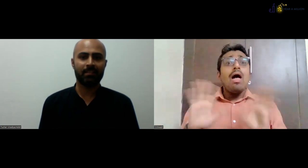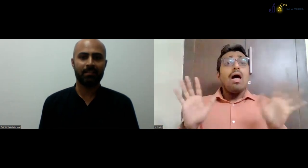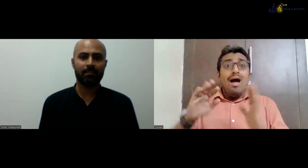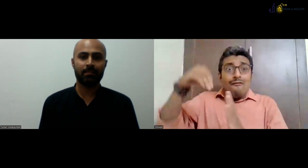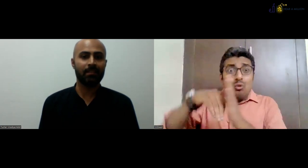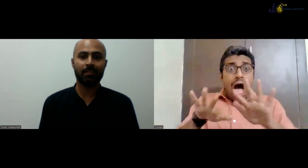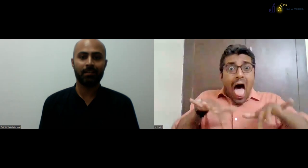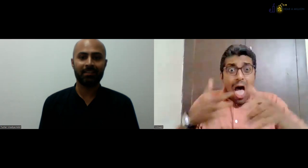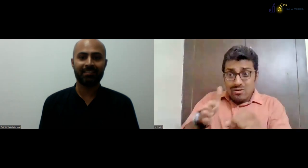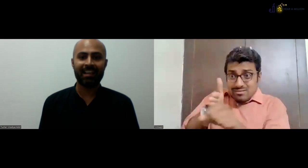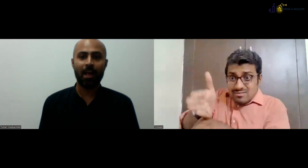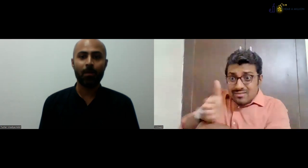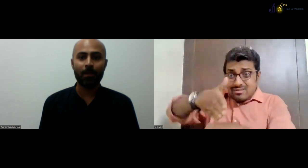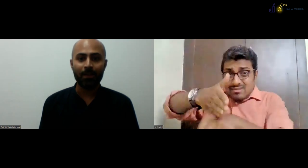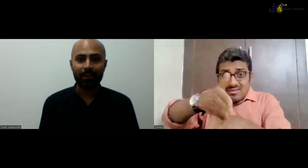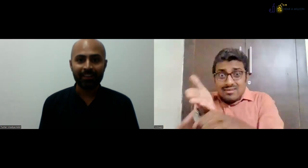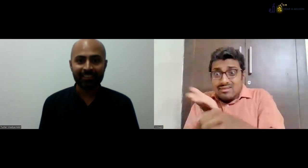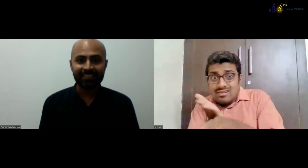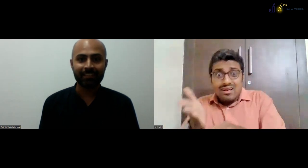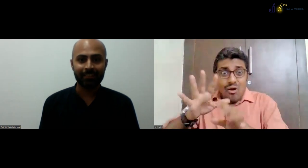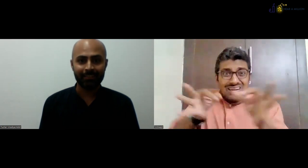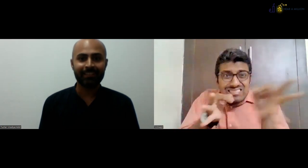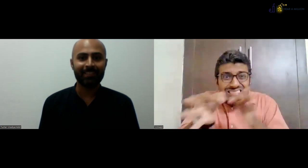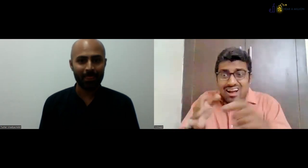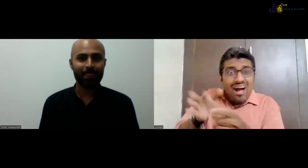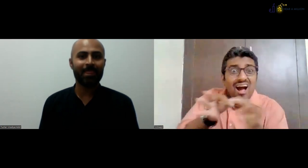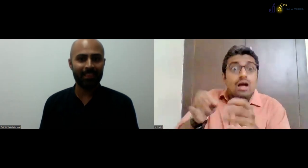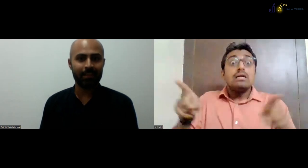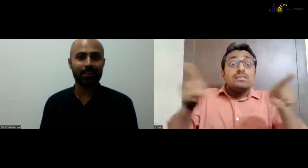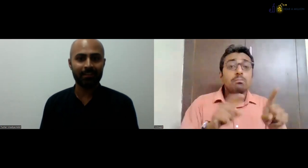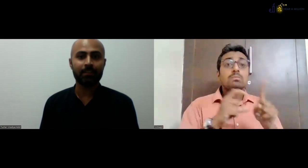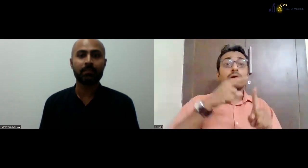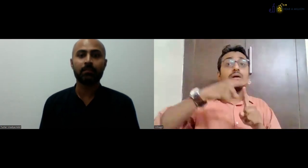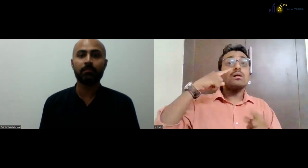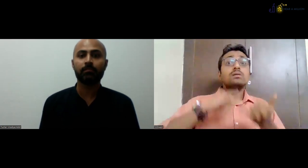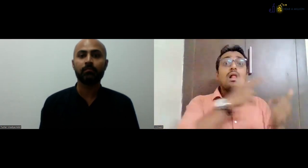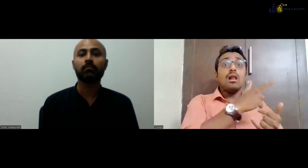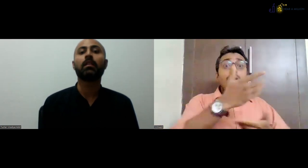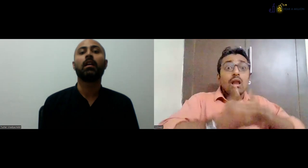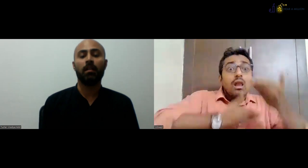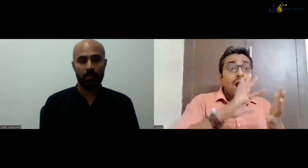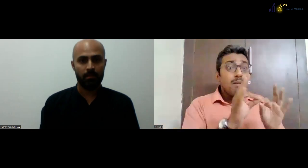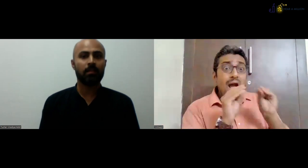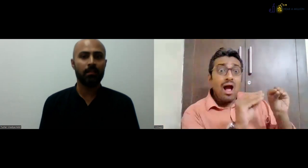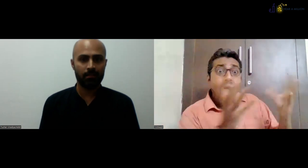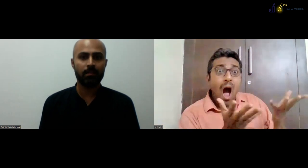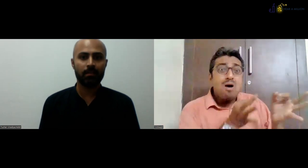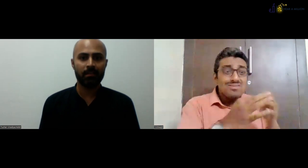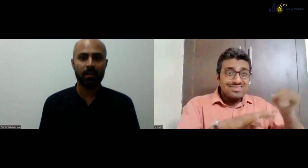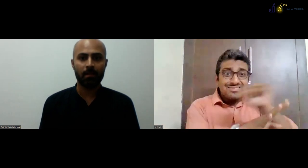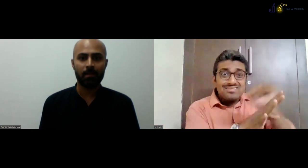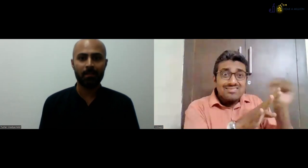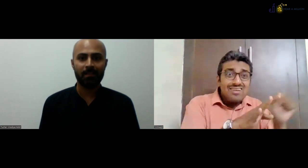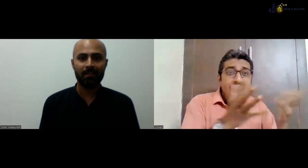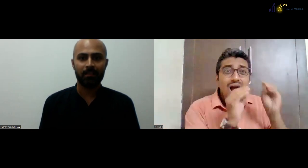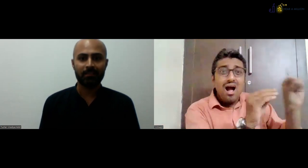to explain any particular thing we need to explain, for example, we are explaining about the wood, how we cut it, how we make